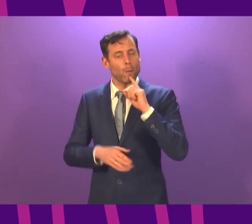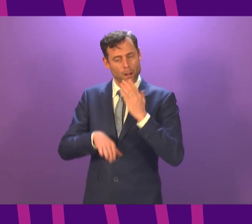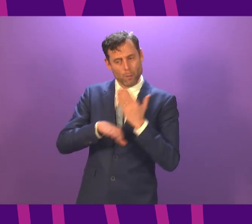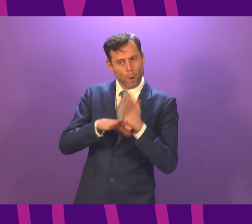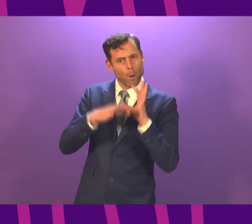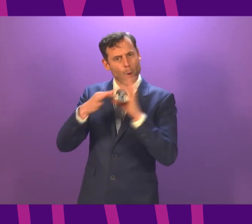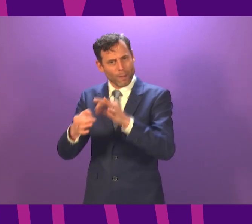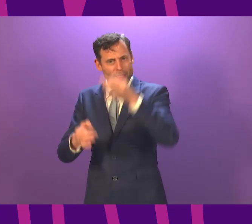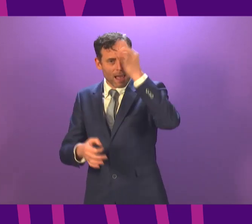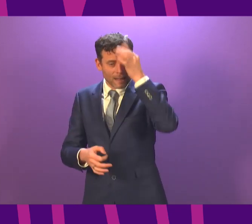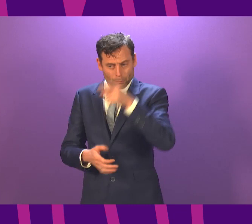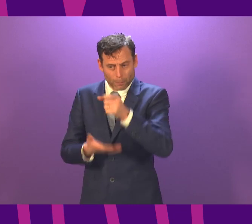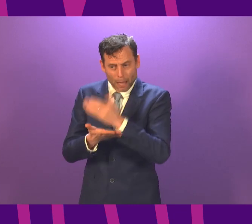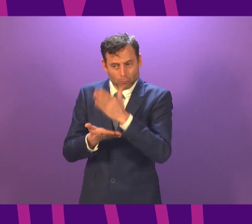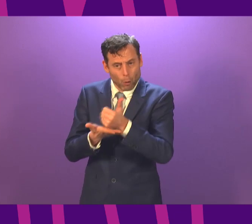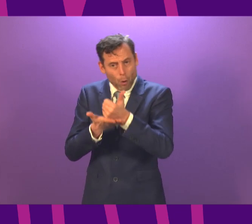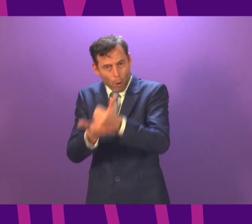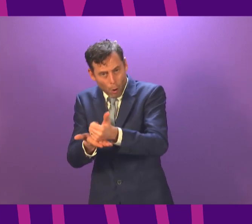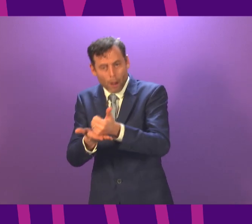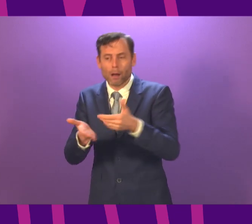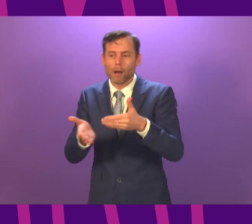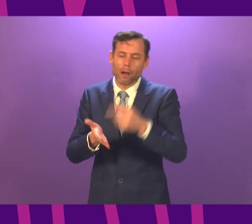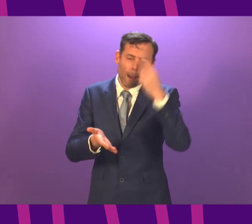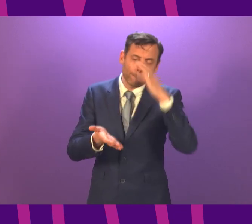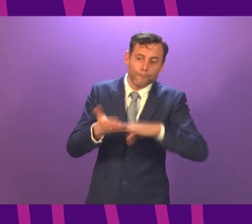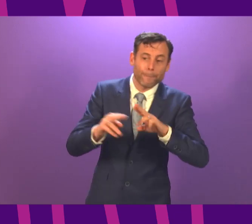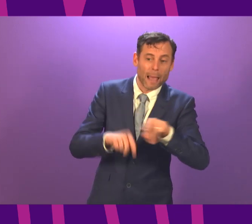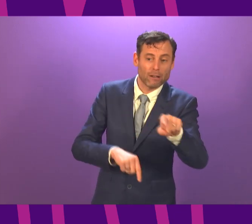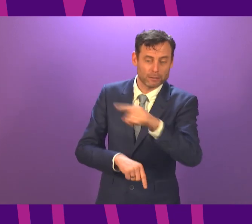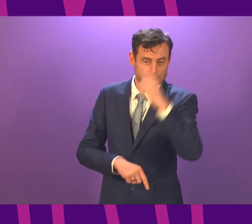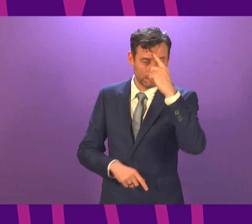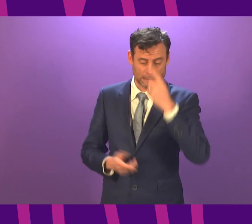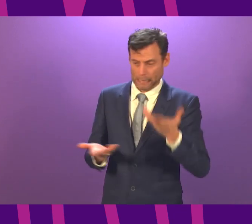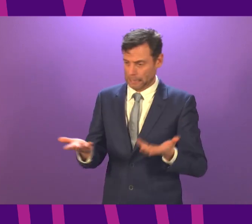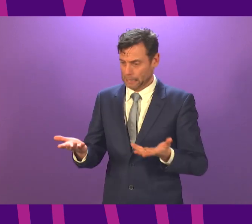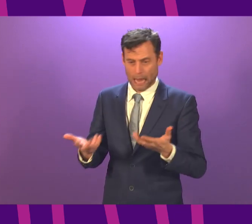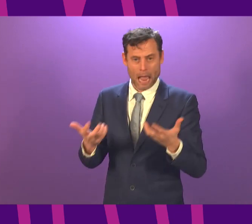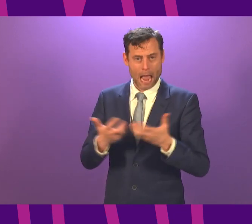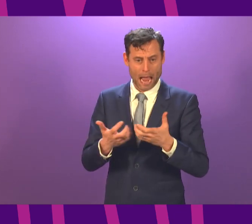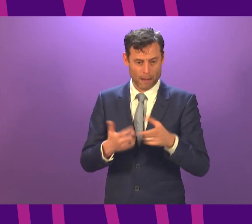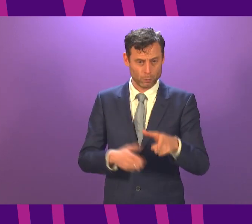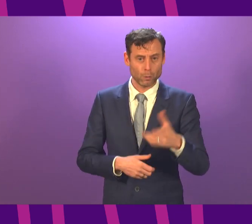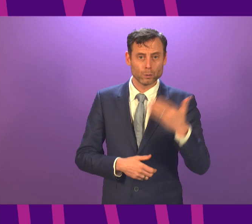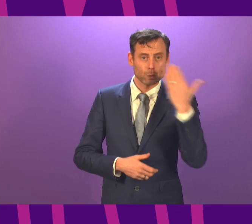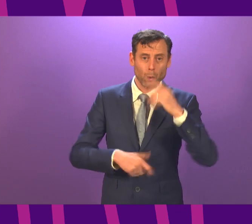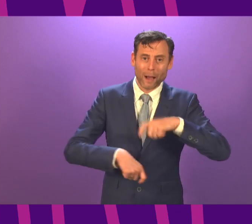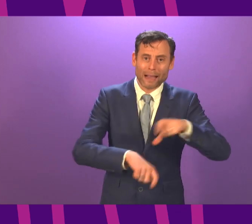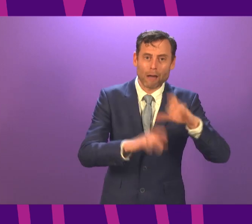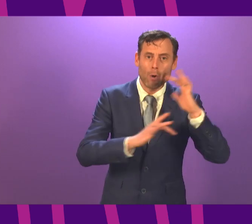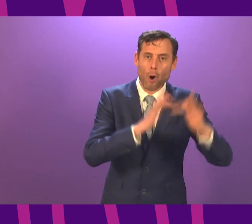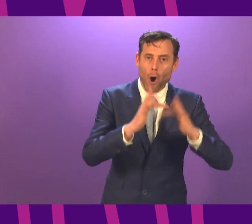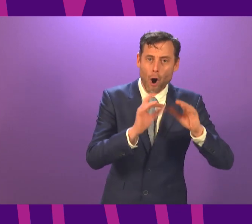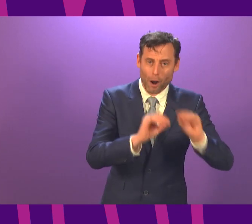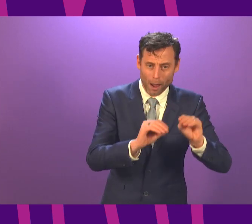social support for those who need it, including for parents, balancing work and online learning. We will confirm additional